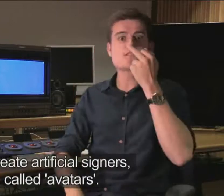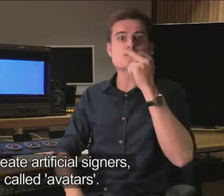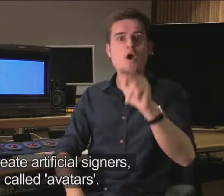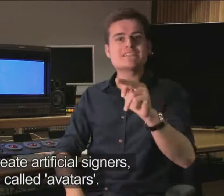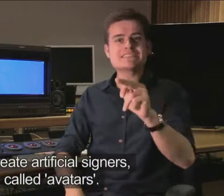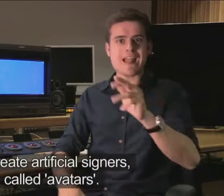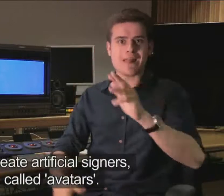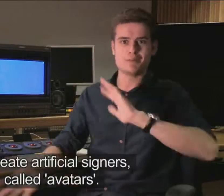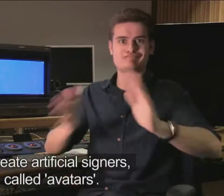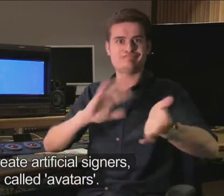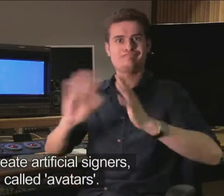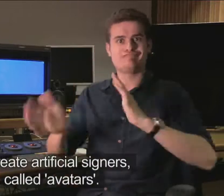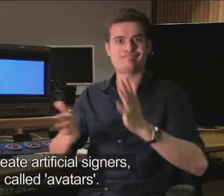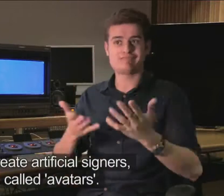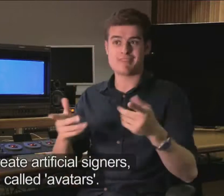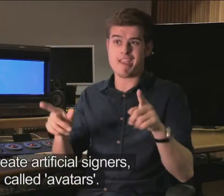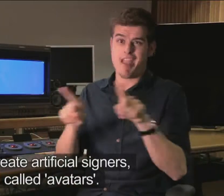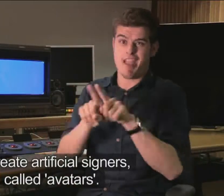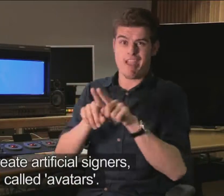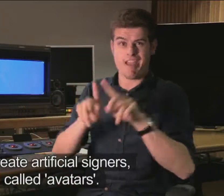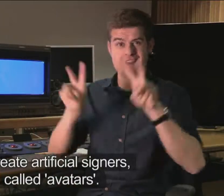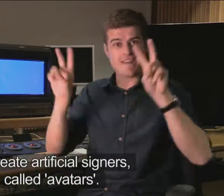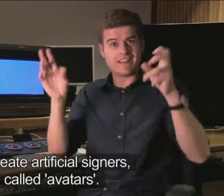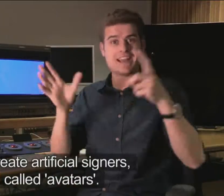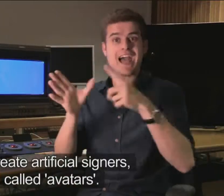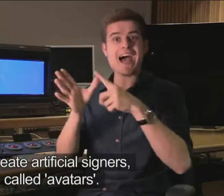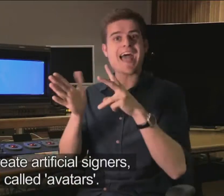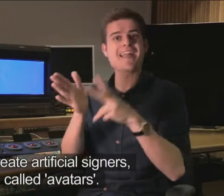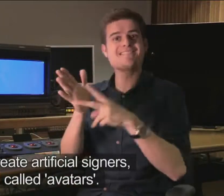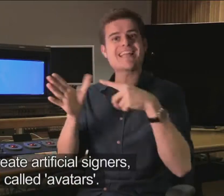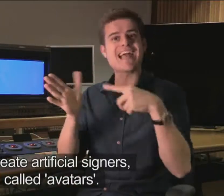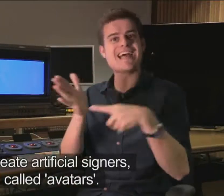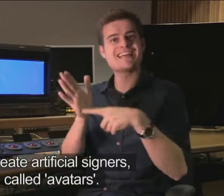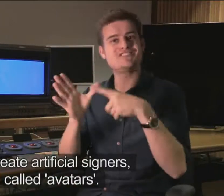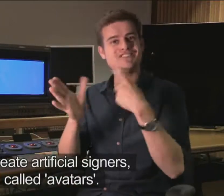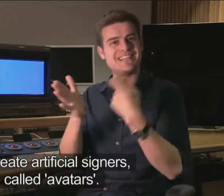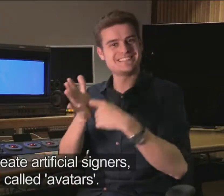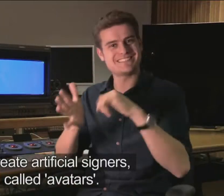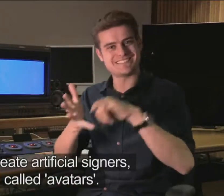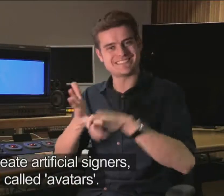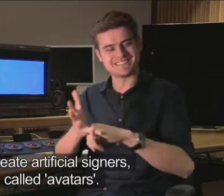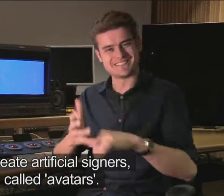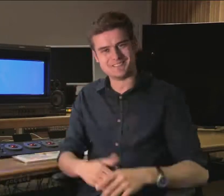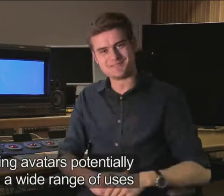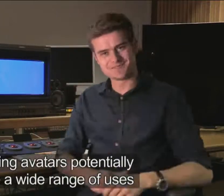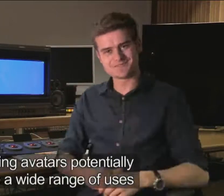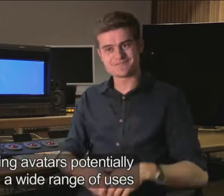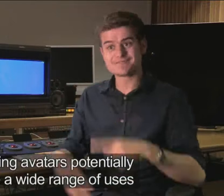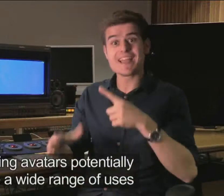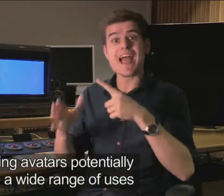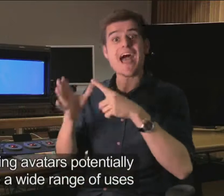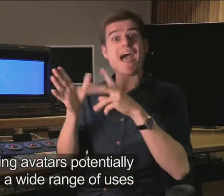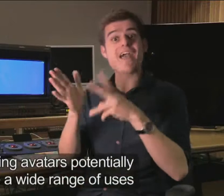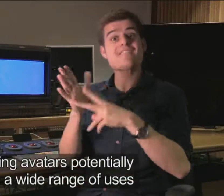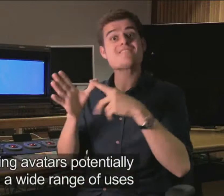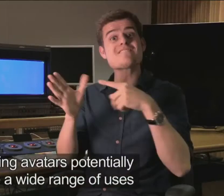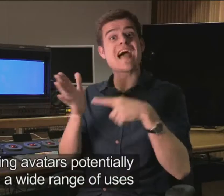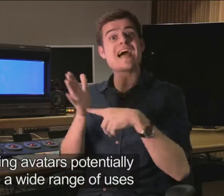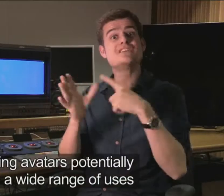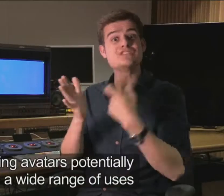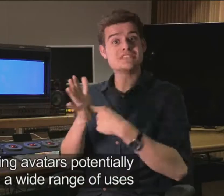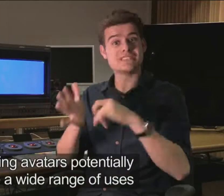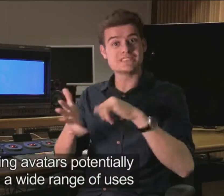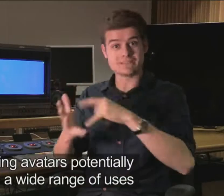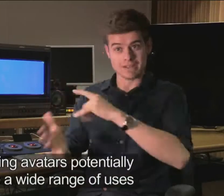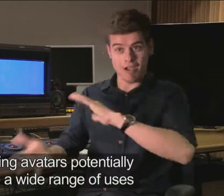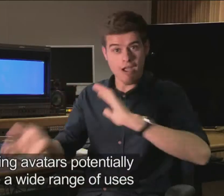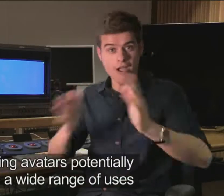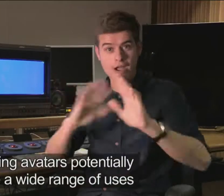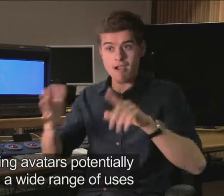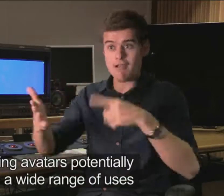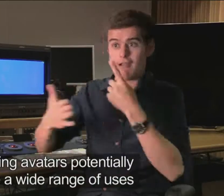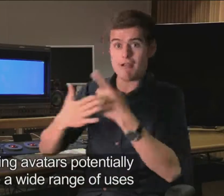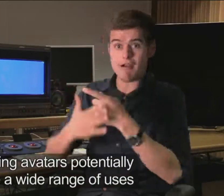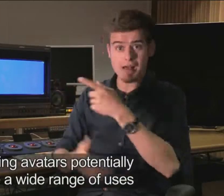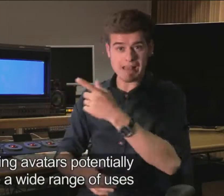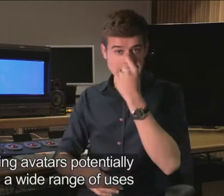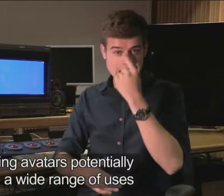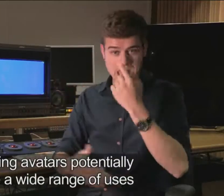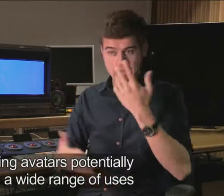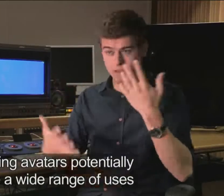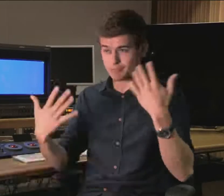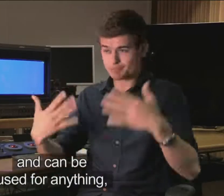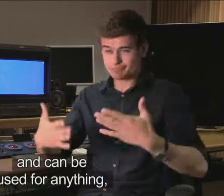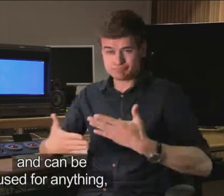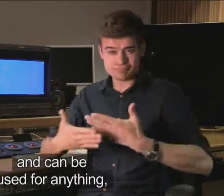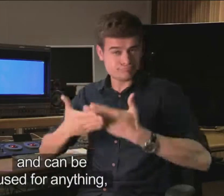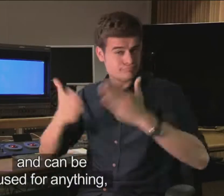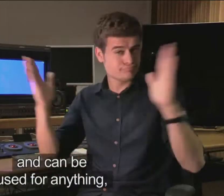artificial signings called avatars. Signing avatars potentially have a wide range of uses and can be used